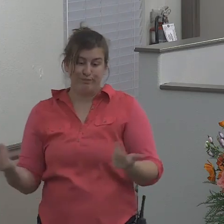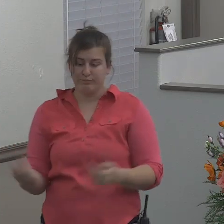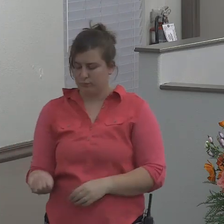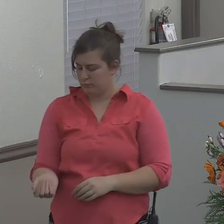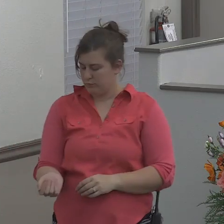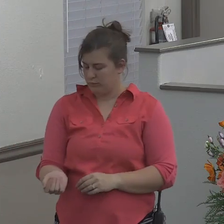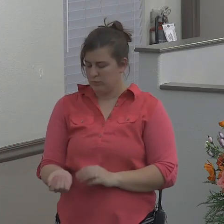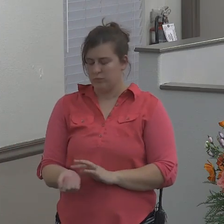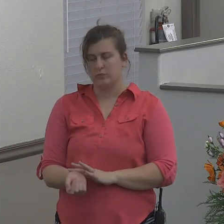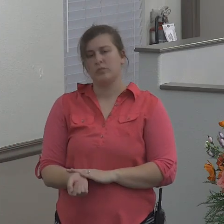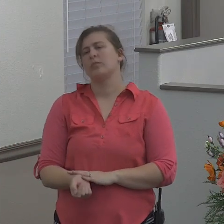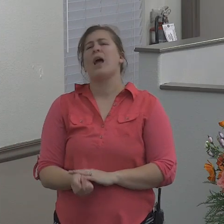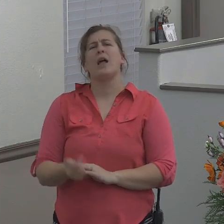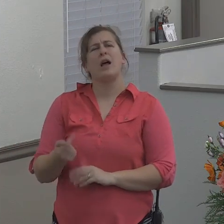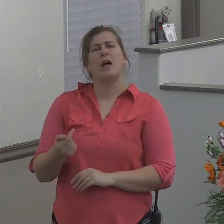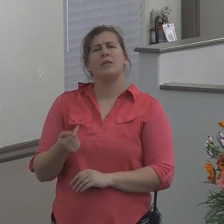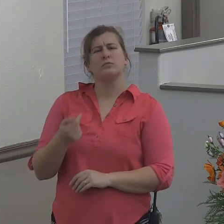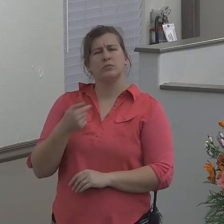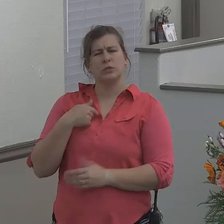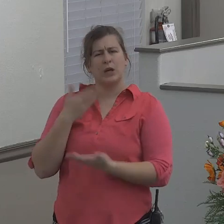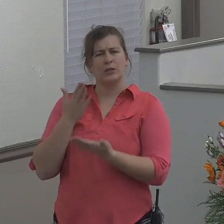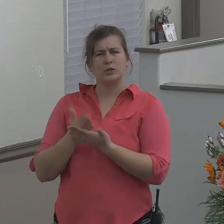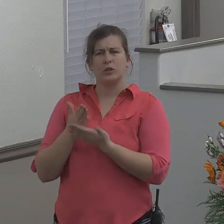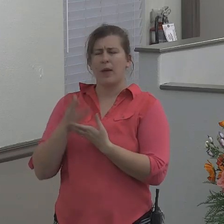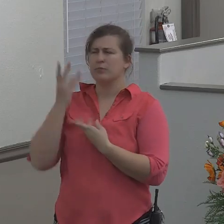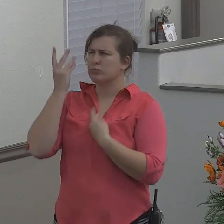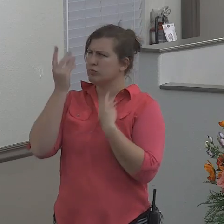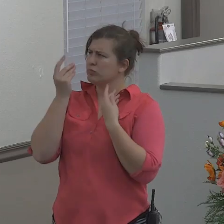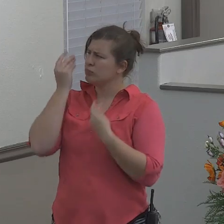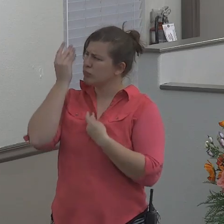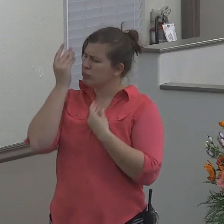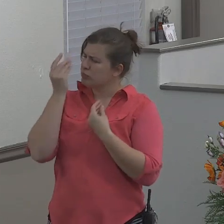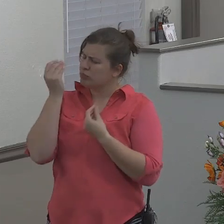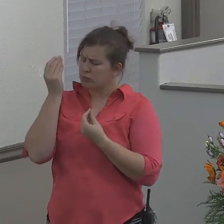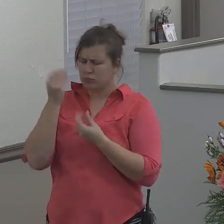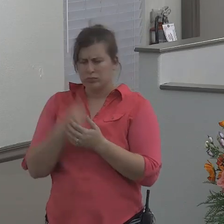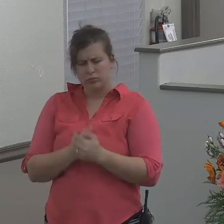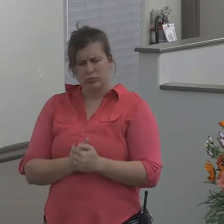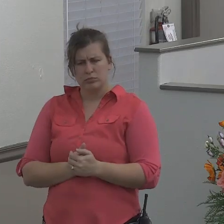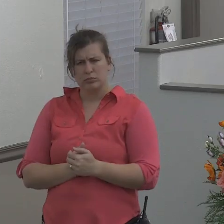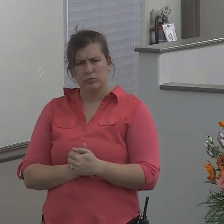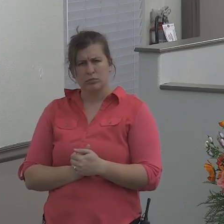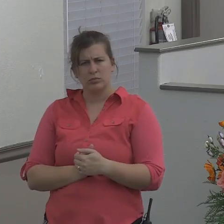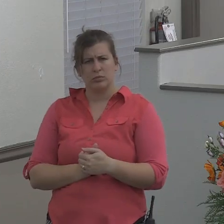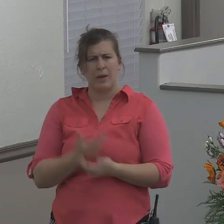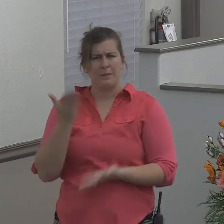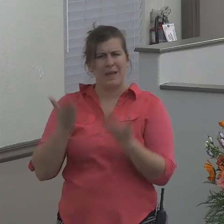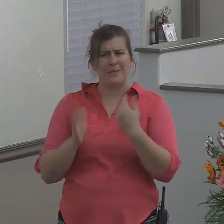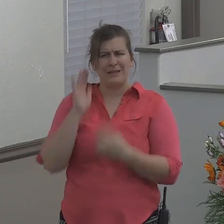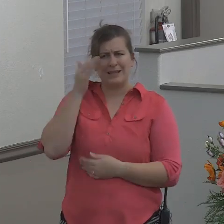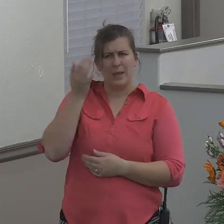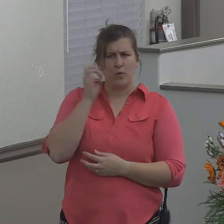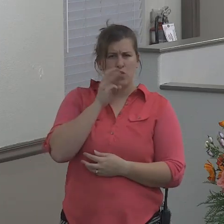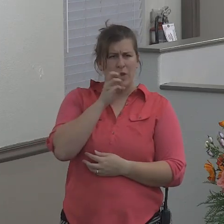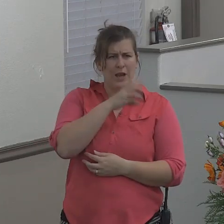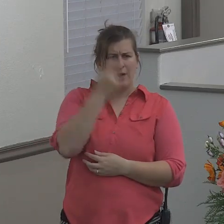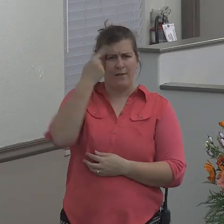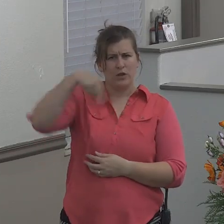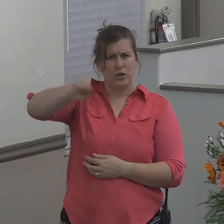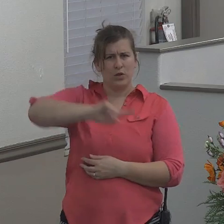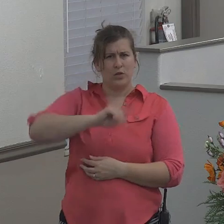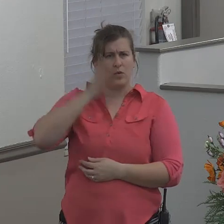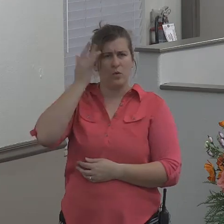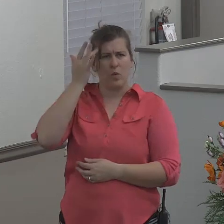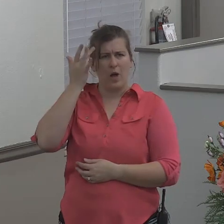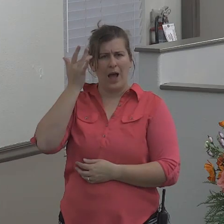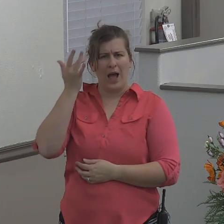and that made me think this may be a little bit weird to you guys why are you sitting